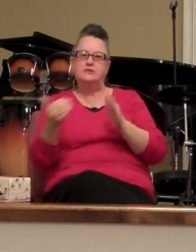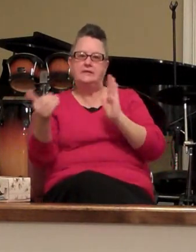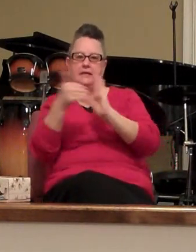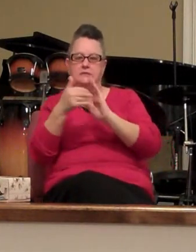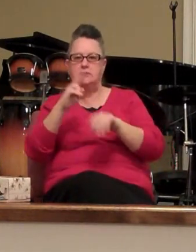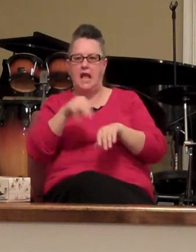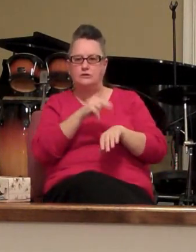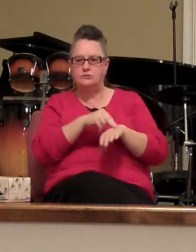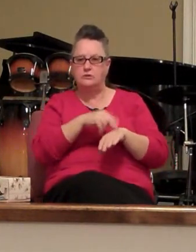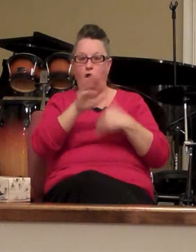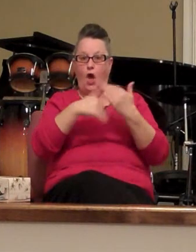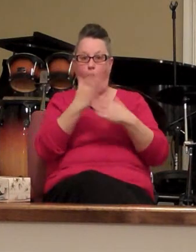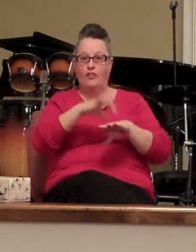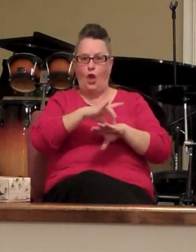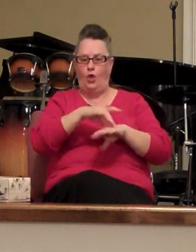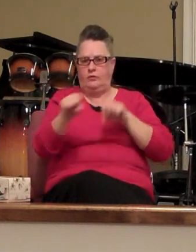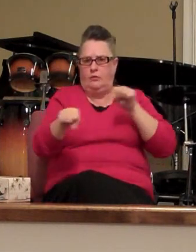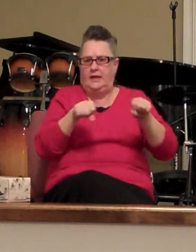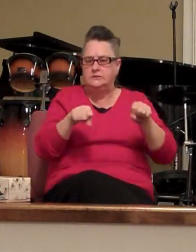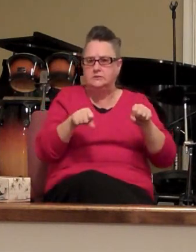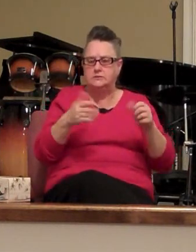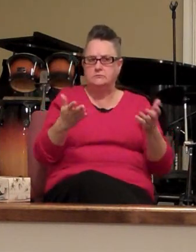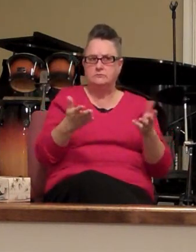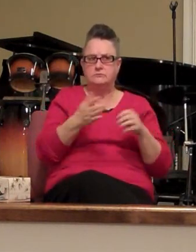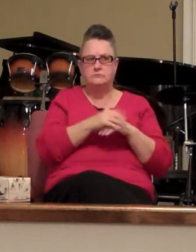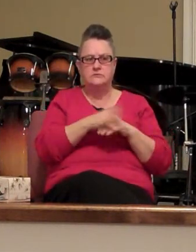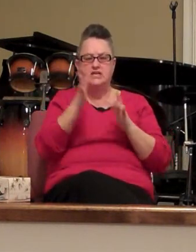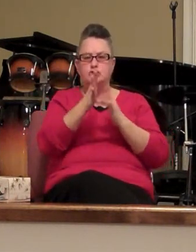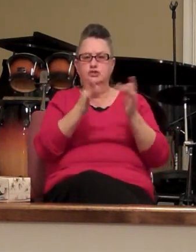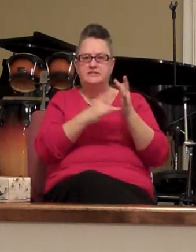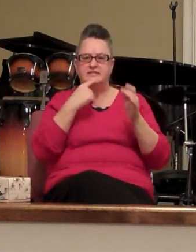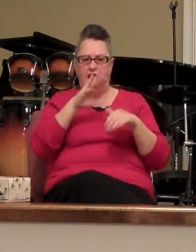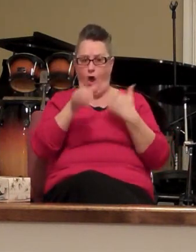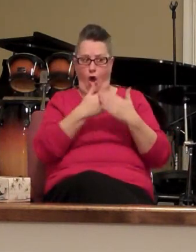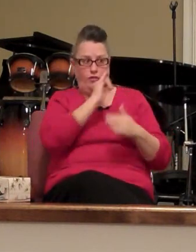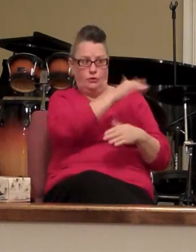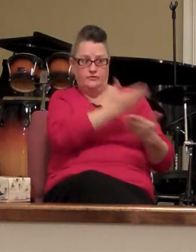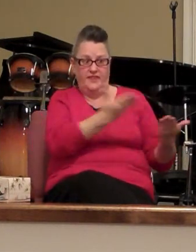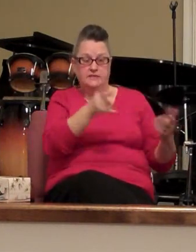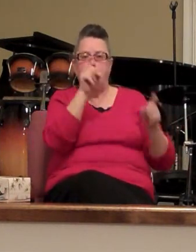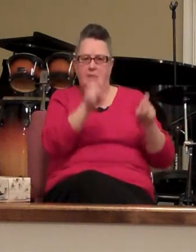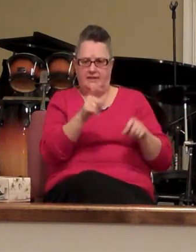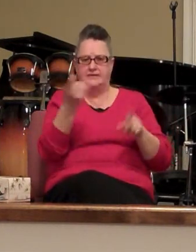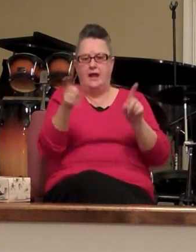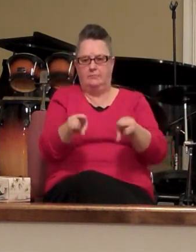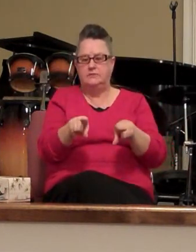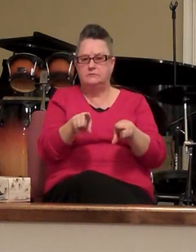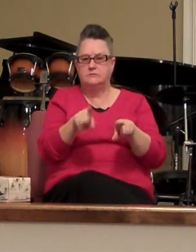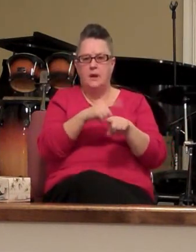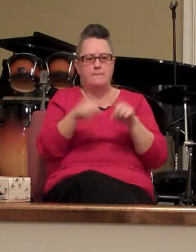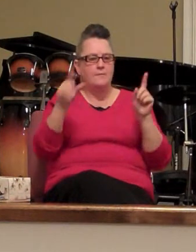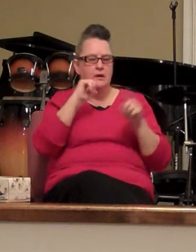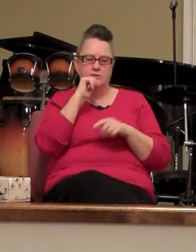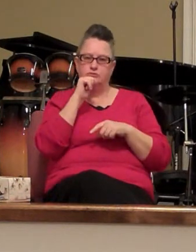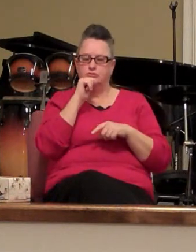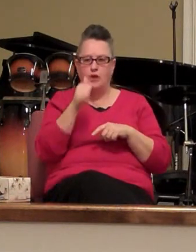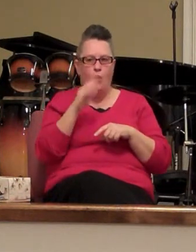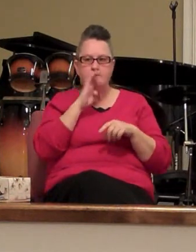all the earthquakes Jesus said all these things must happen but don't be afraid